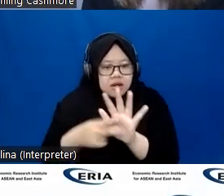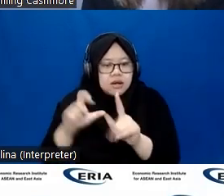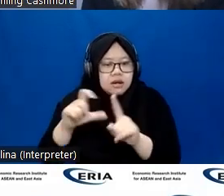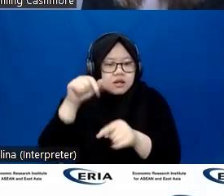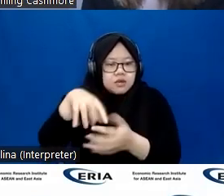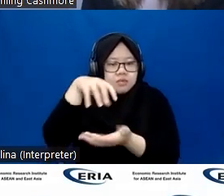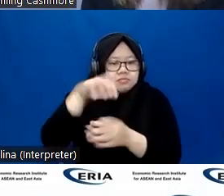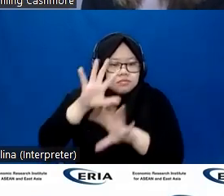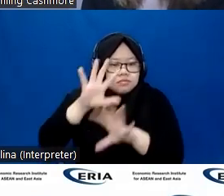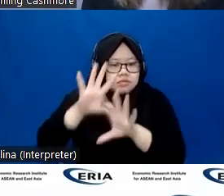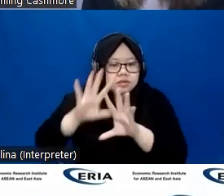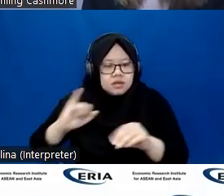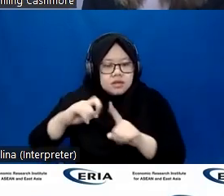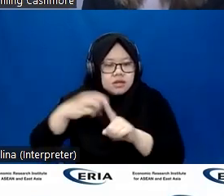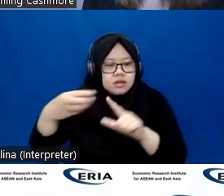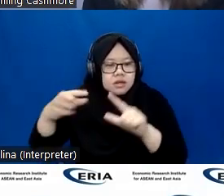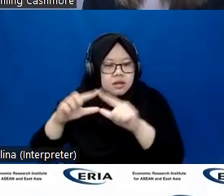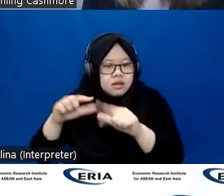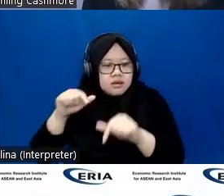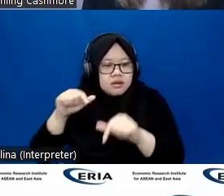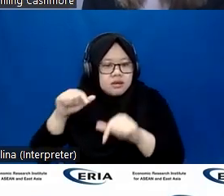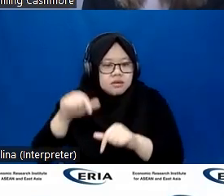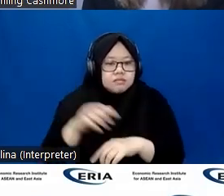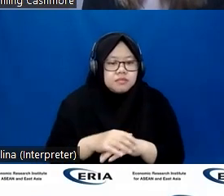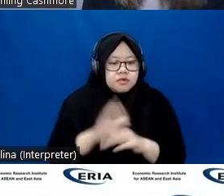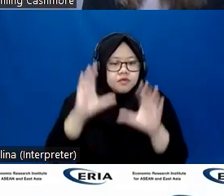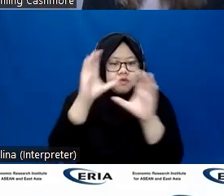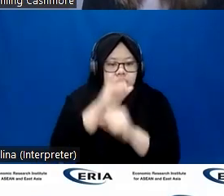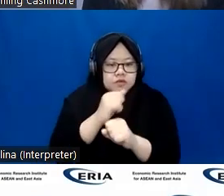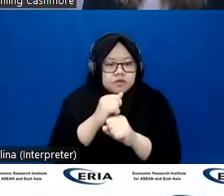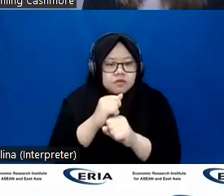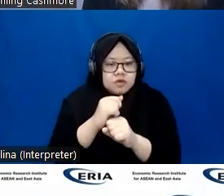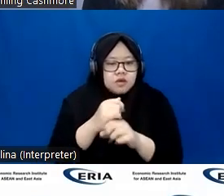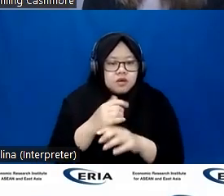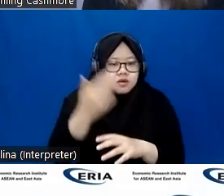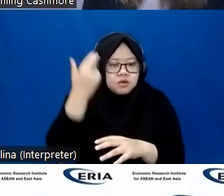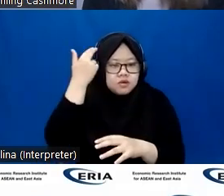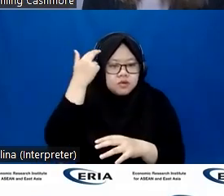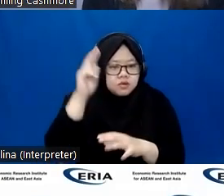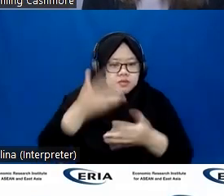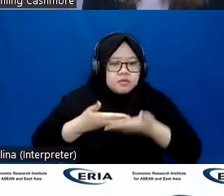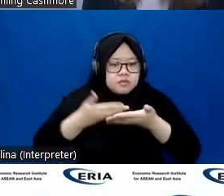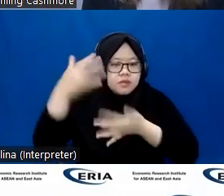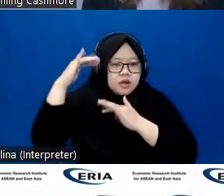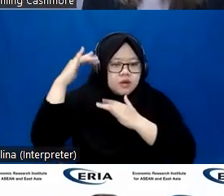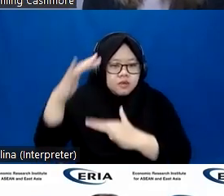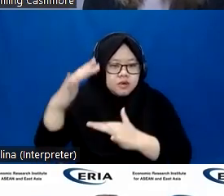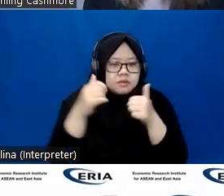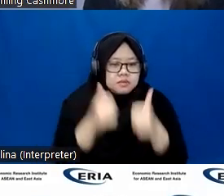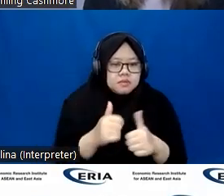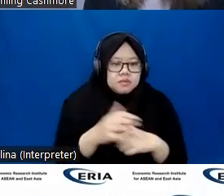office, with a real focus on dispelling the myth that workplace accommodations are expensive. This,